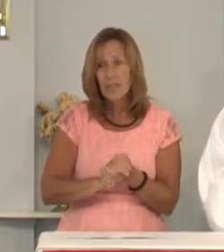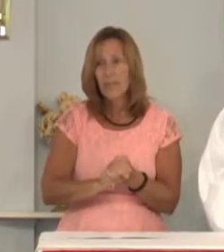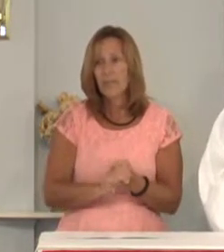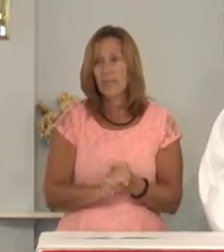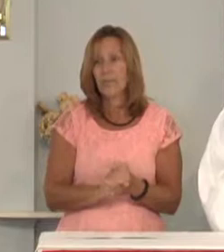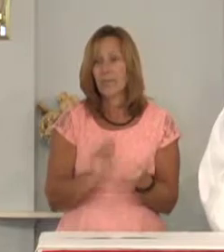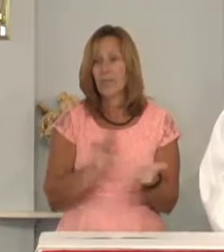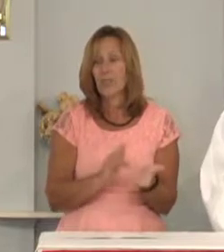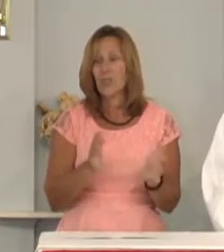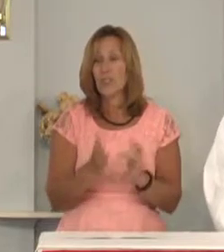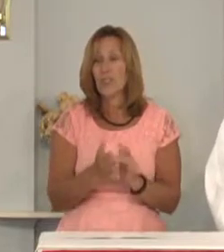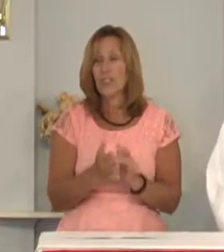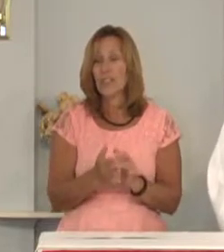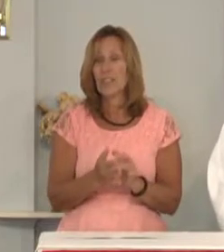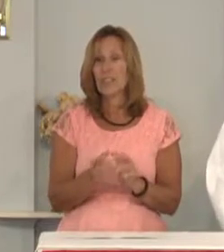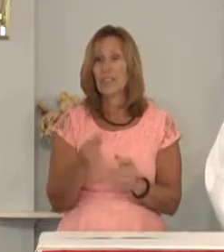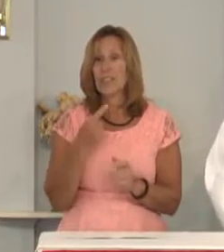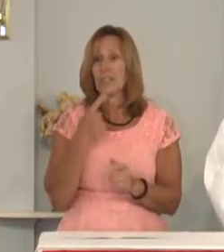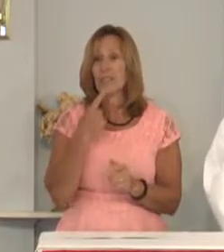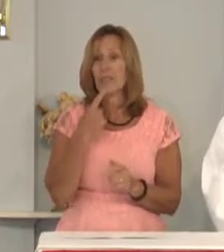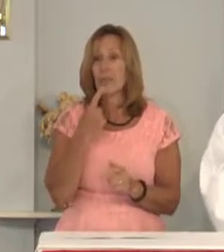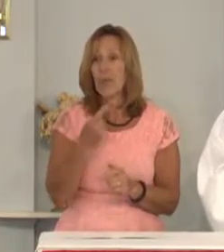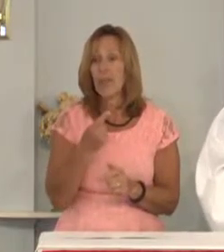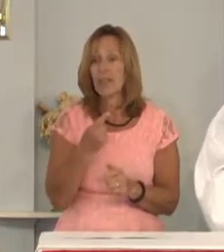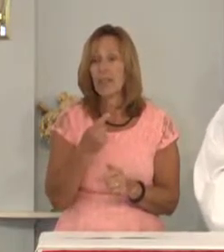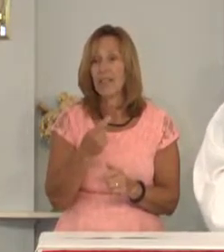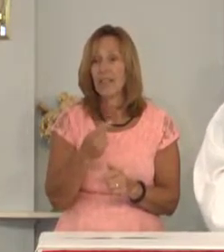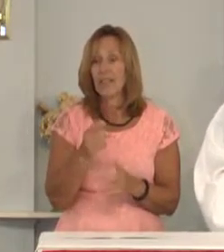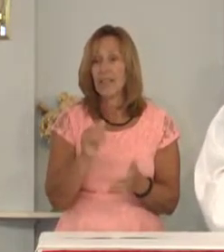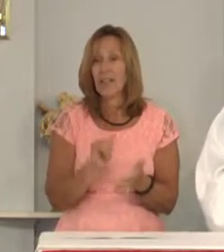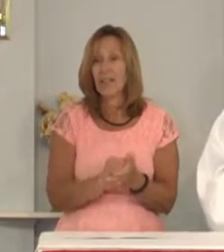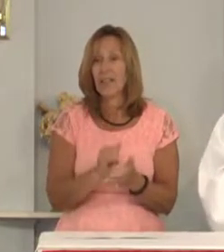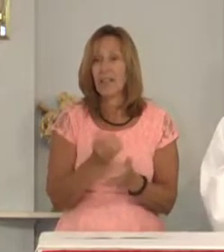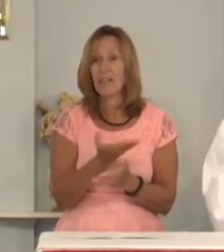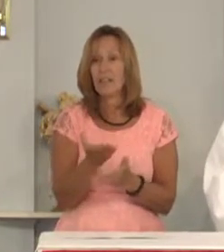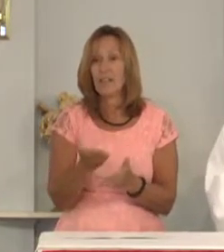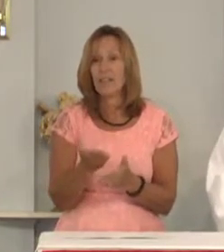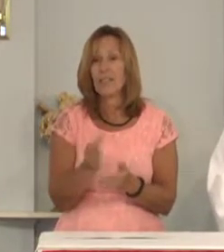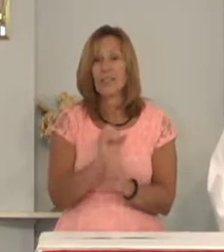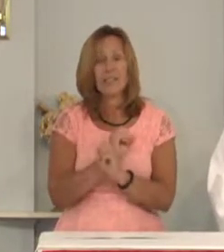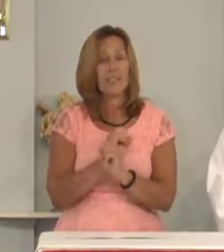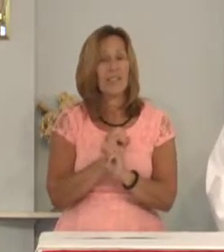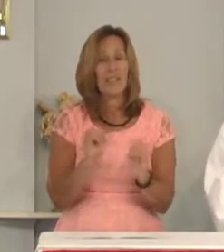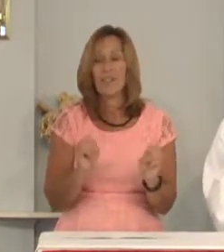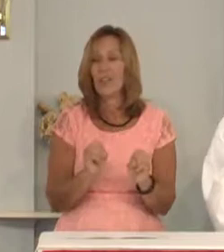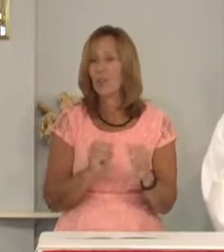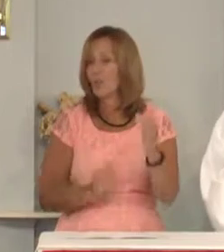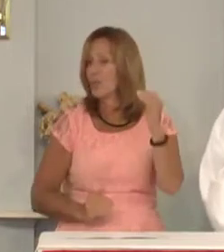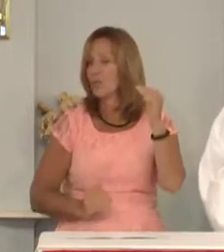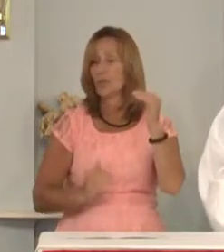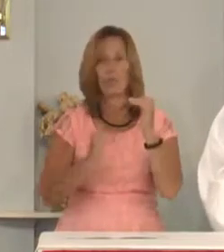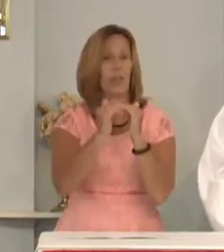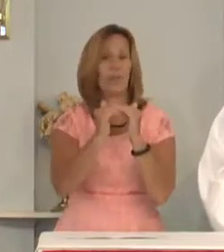And Jesus' reply says that there is really no limit